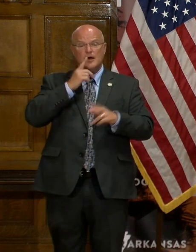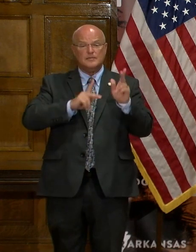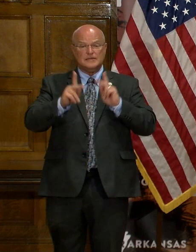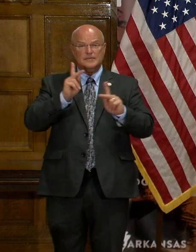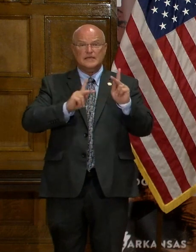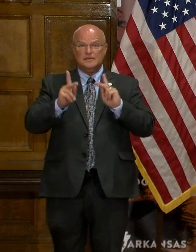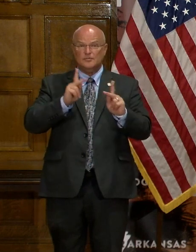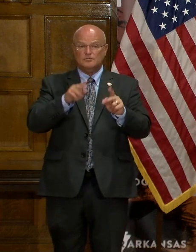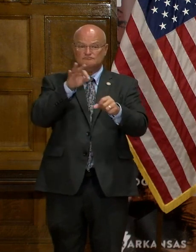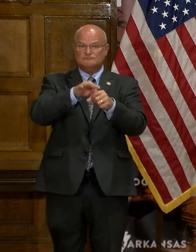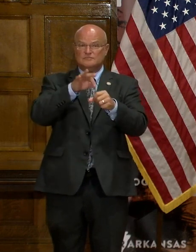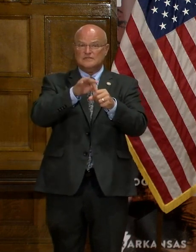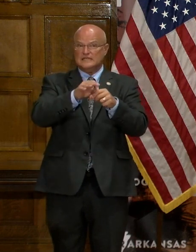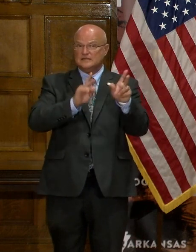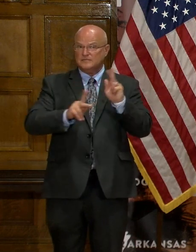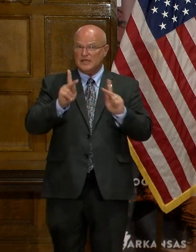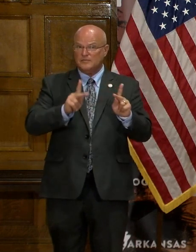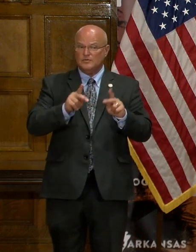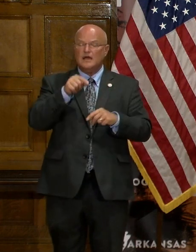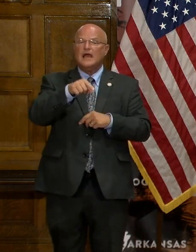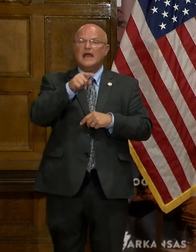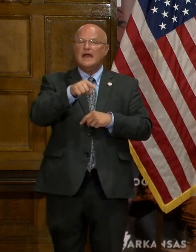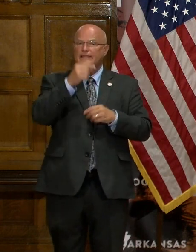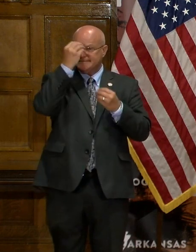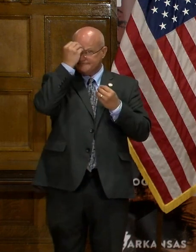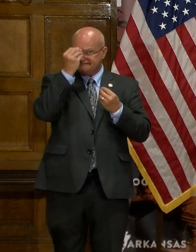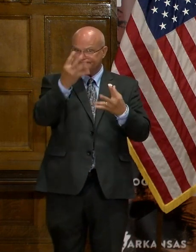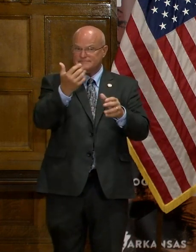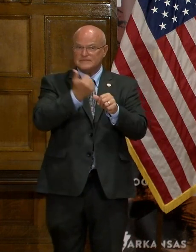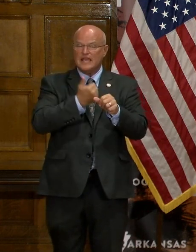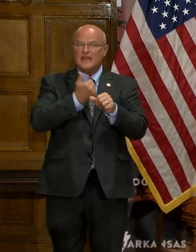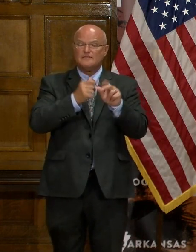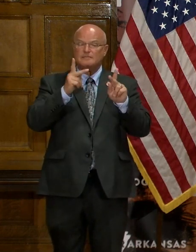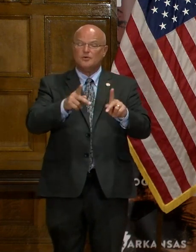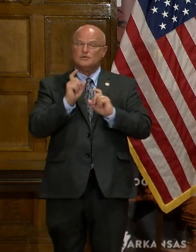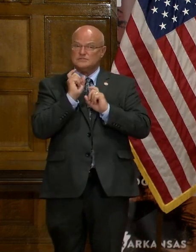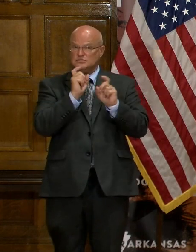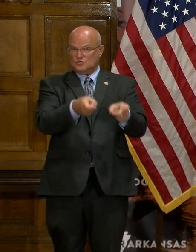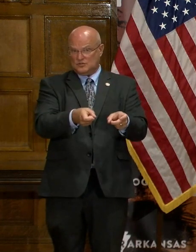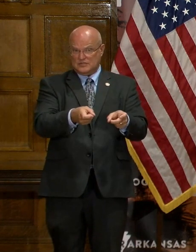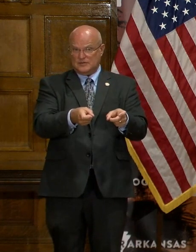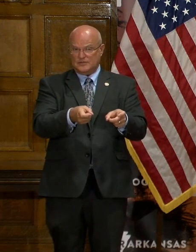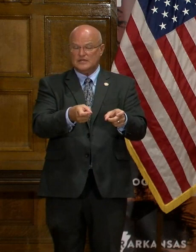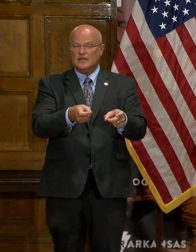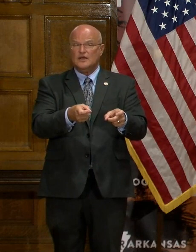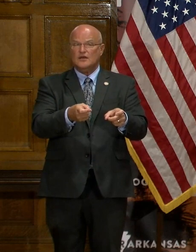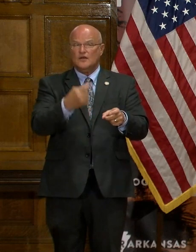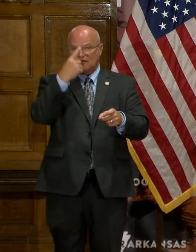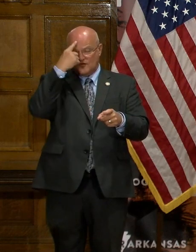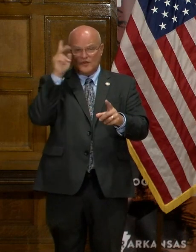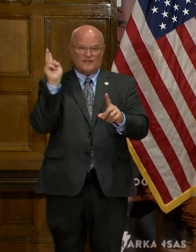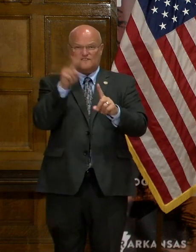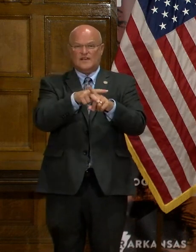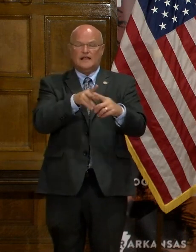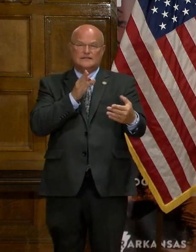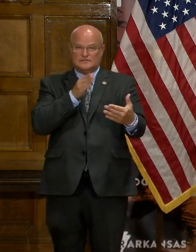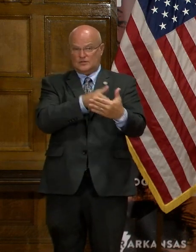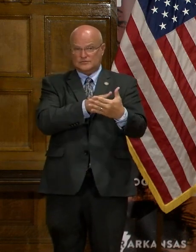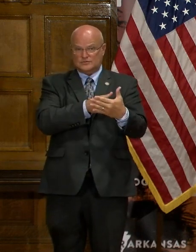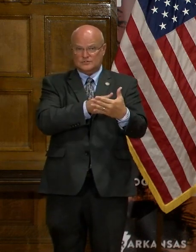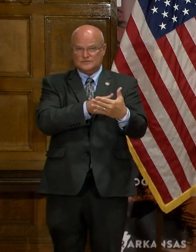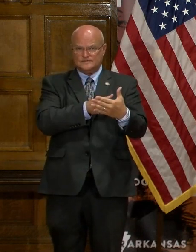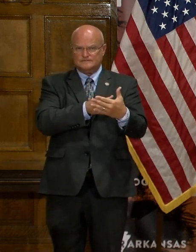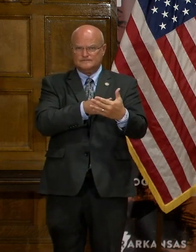officials, and they should disclose each and every donor that is contributed to the filing of this lawsuit.